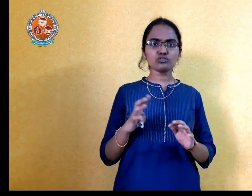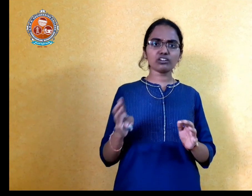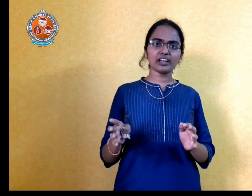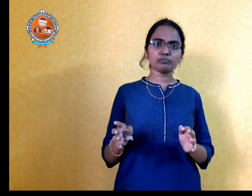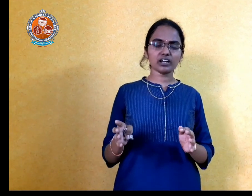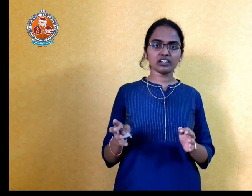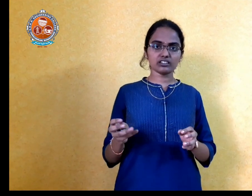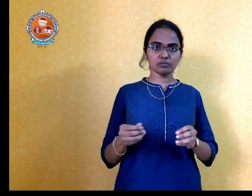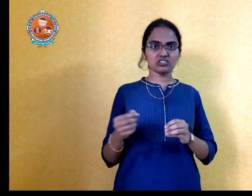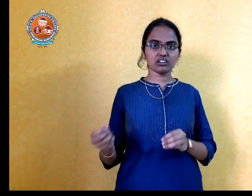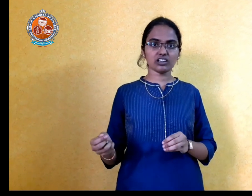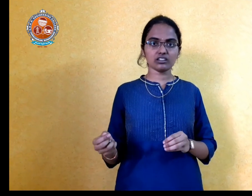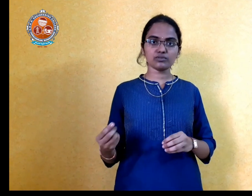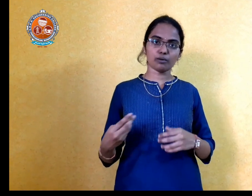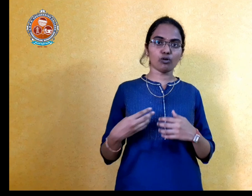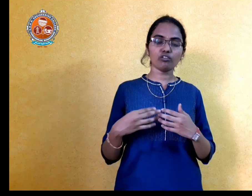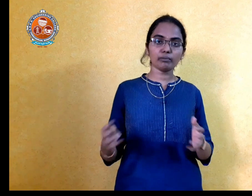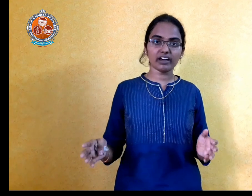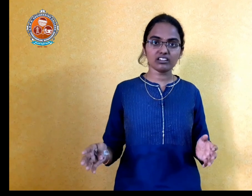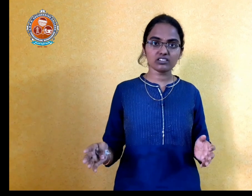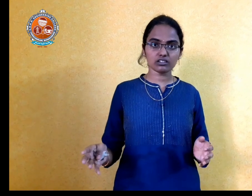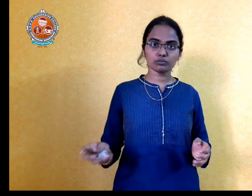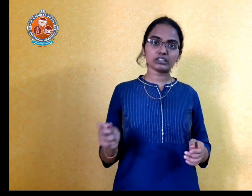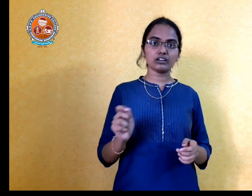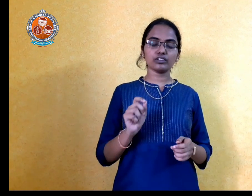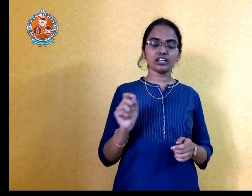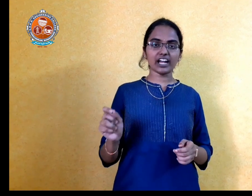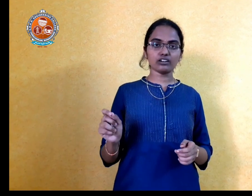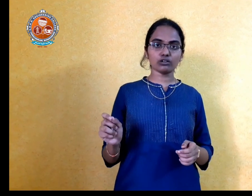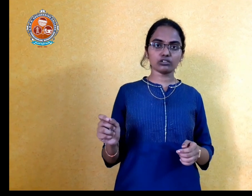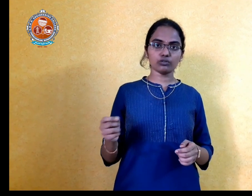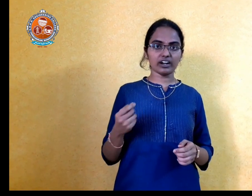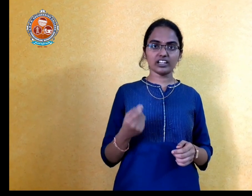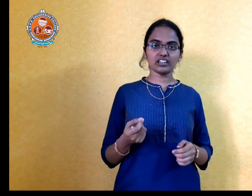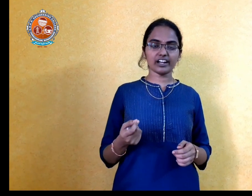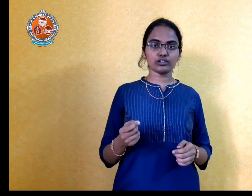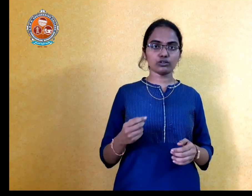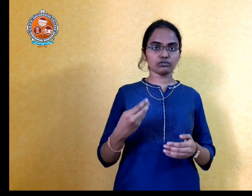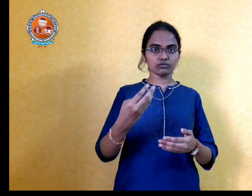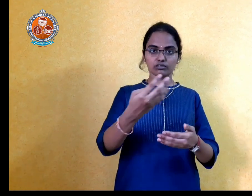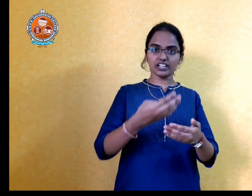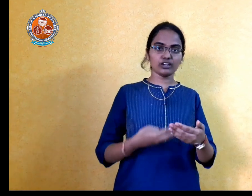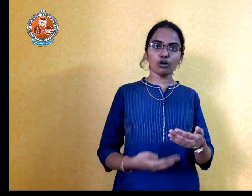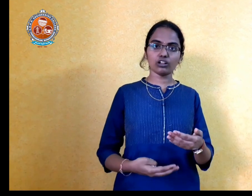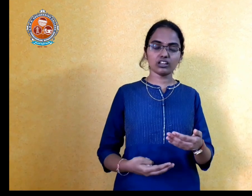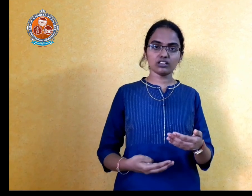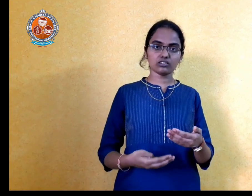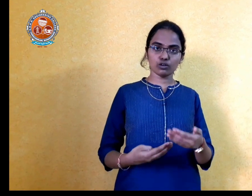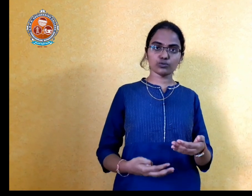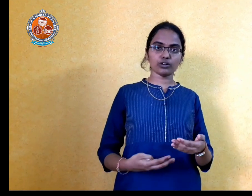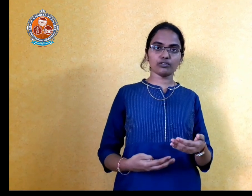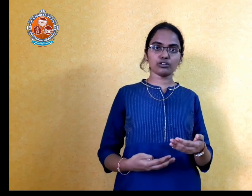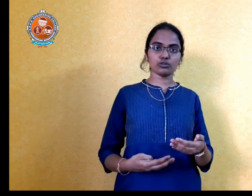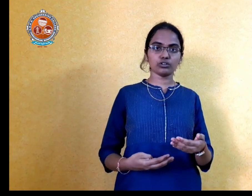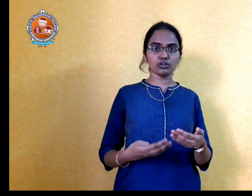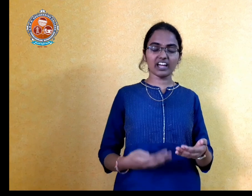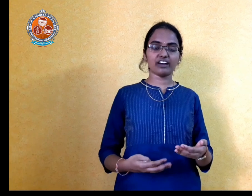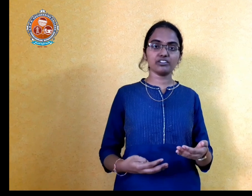to write my semester exam. Somehow I managed with the night out, one day night out, reading all the zeros, whatever you are having.